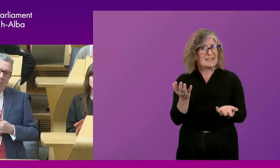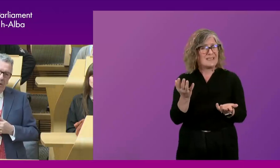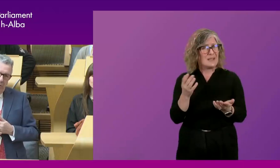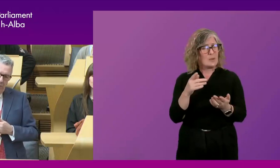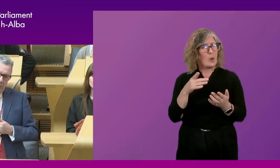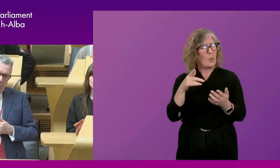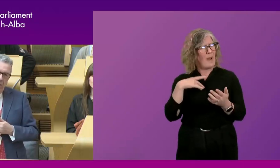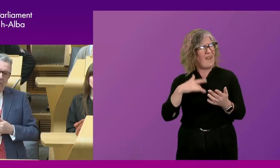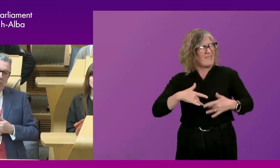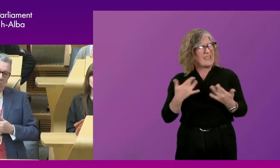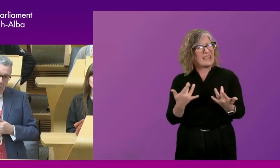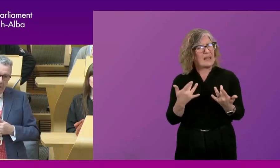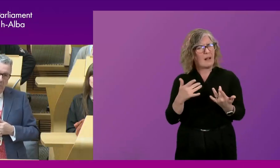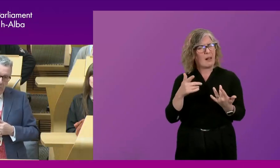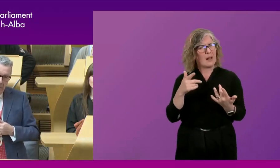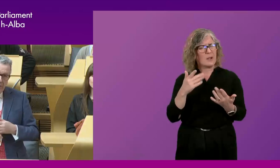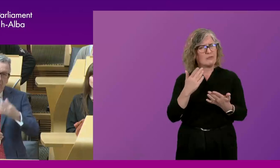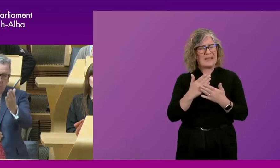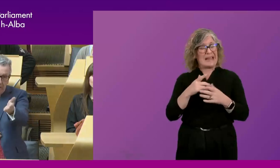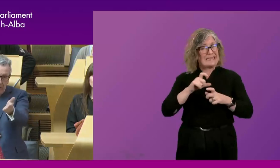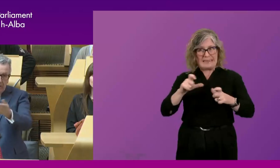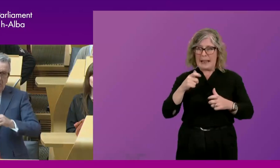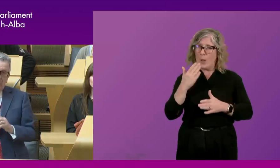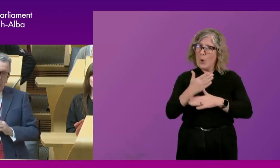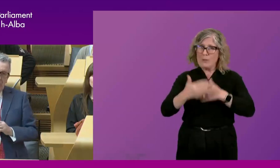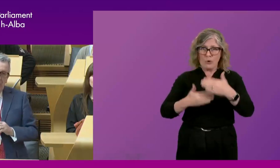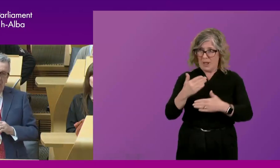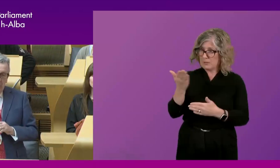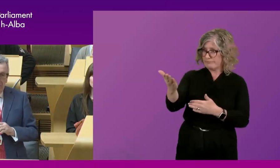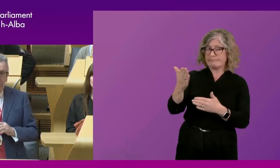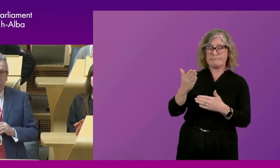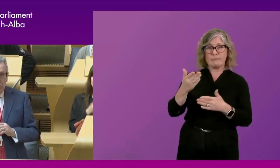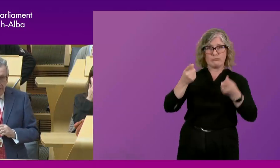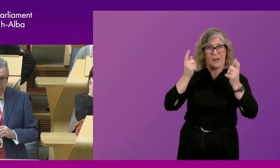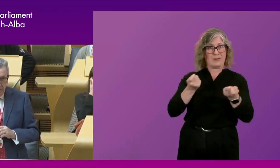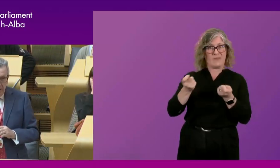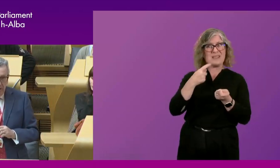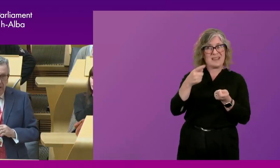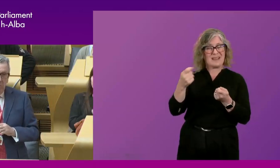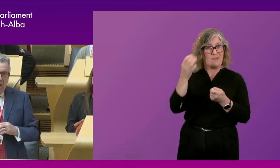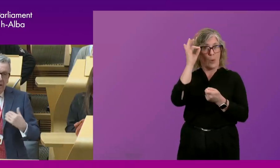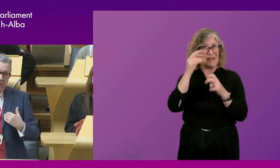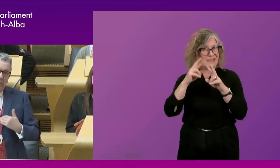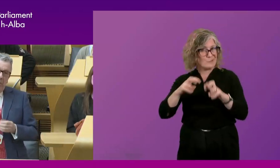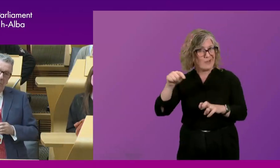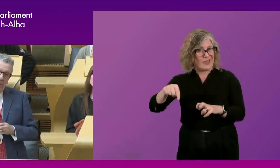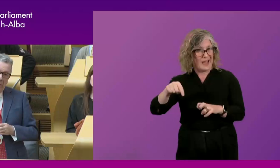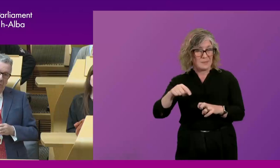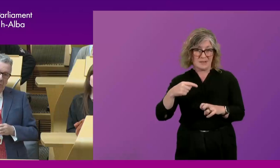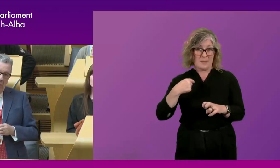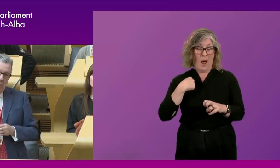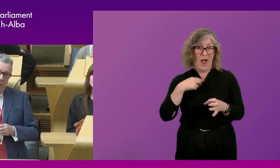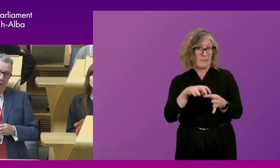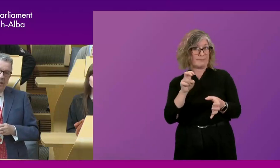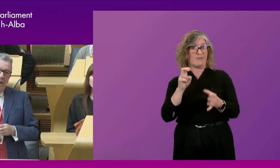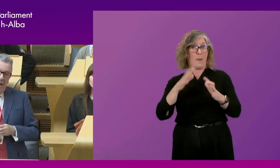power, but I do feel that's work in progress. I'm glad Alison's mentioned a committee is looking at this area, but I left the parliament a few